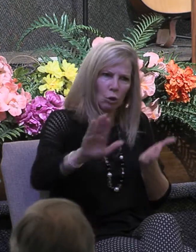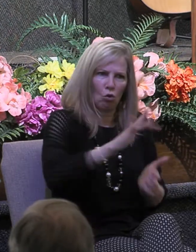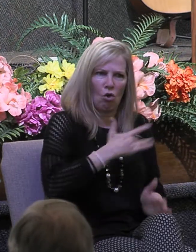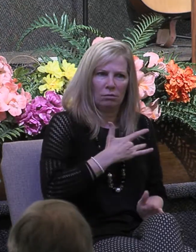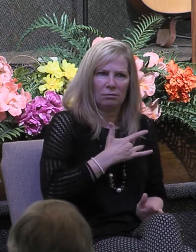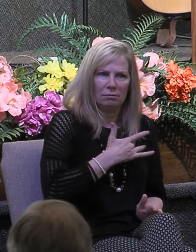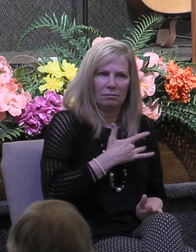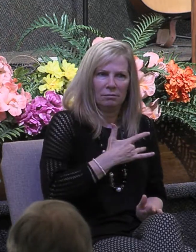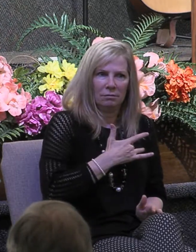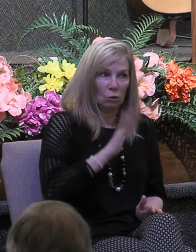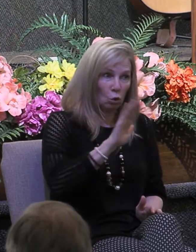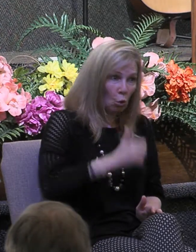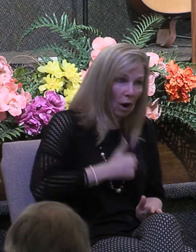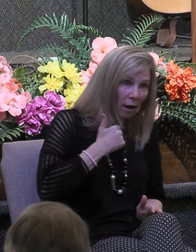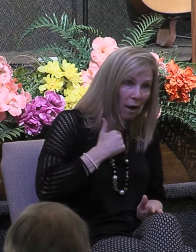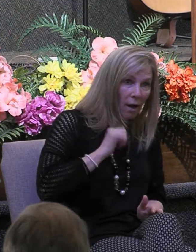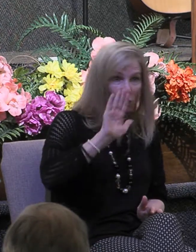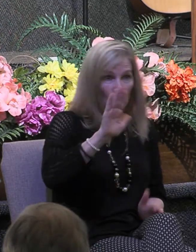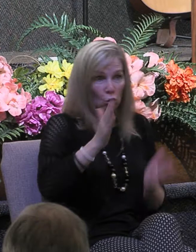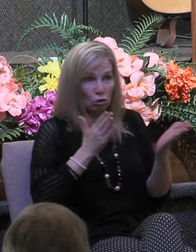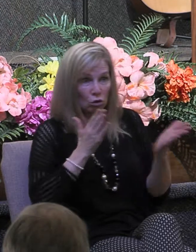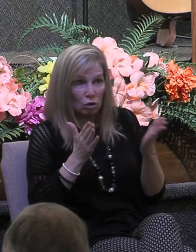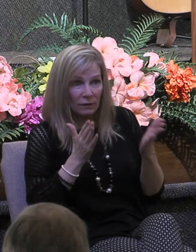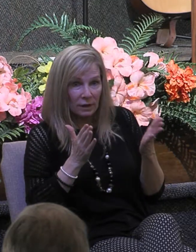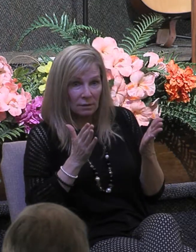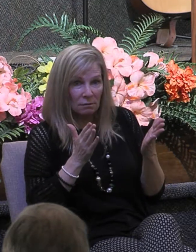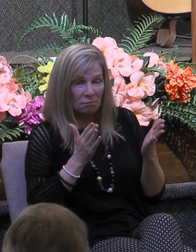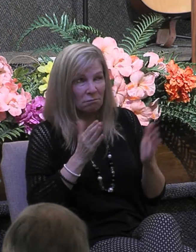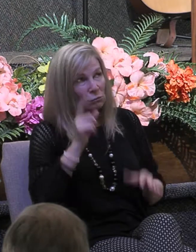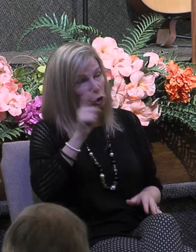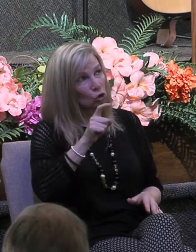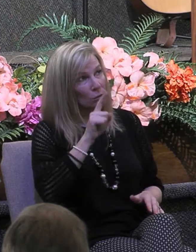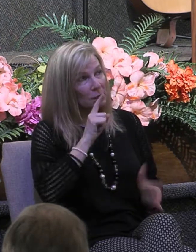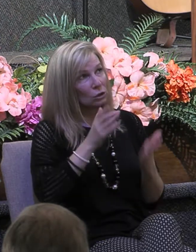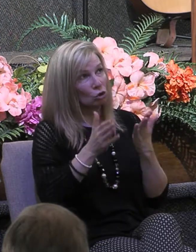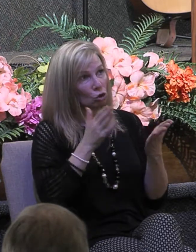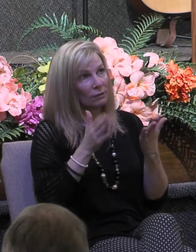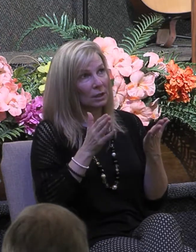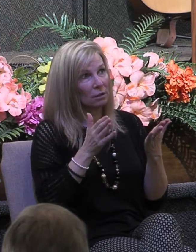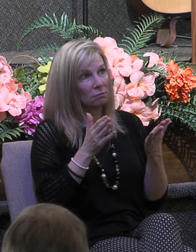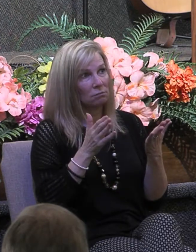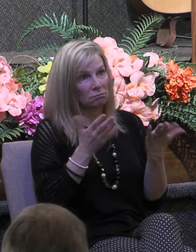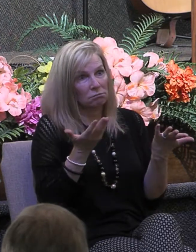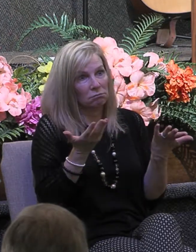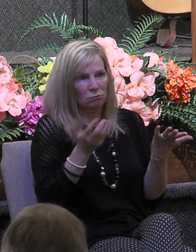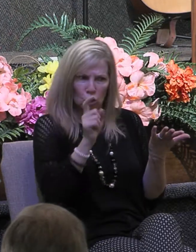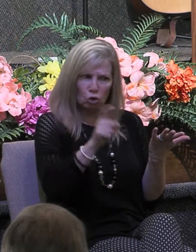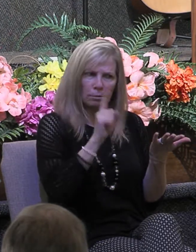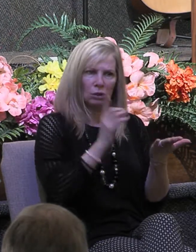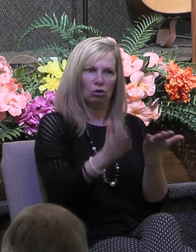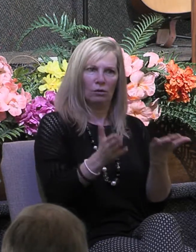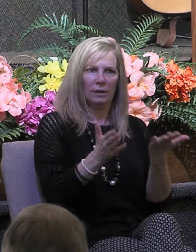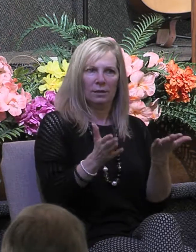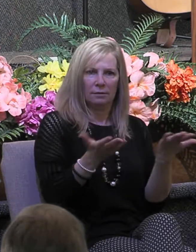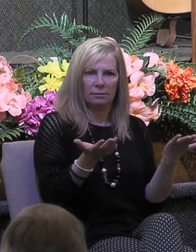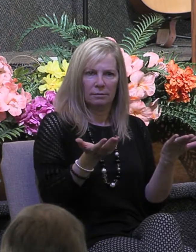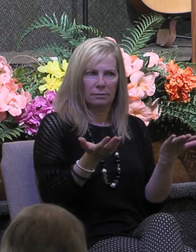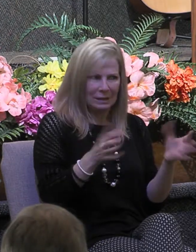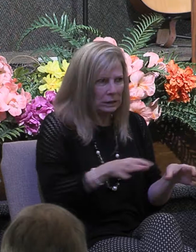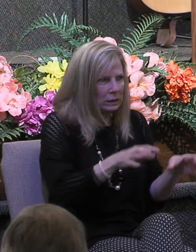your service you should be serving it goes without saying you should be serving examine